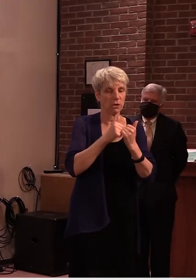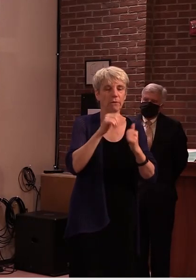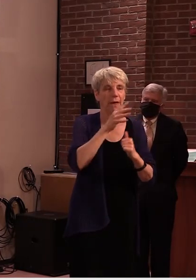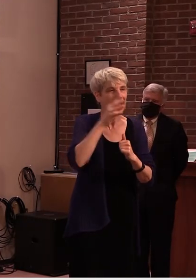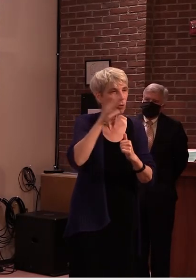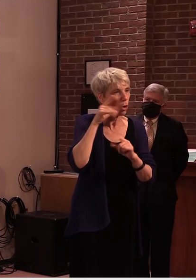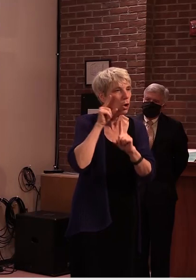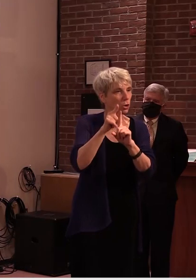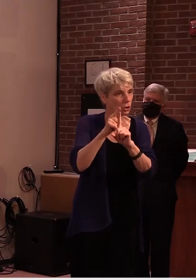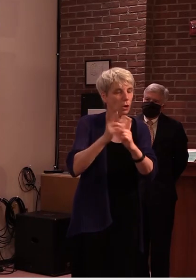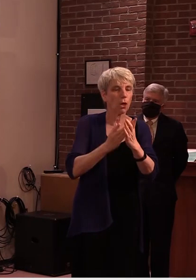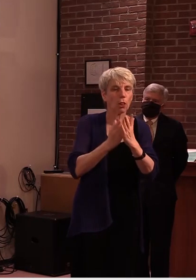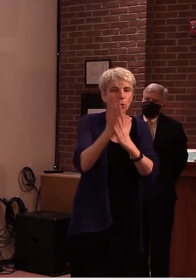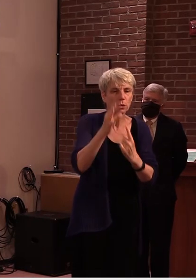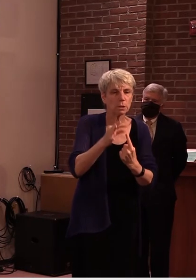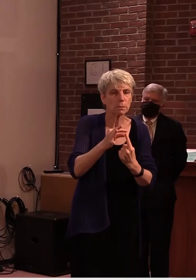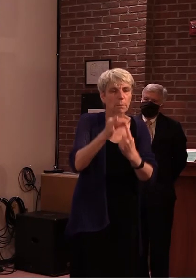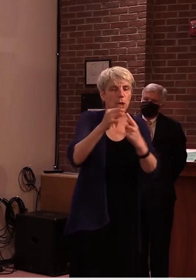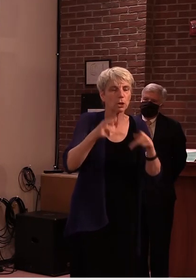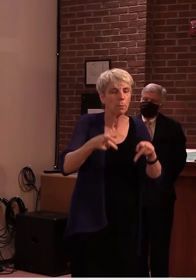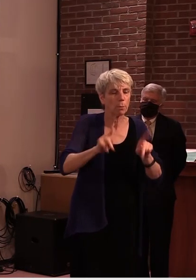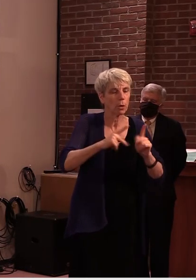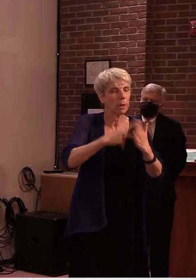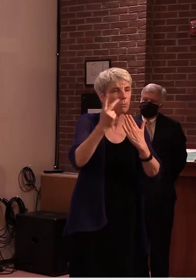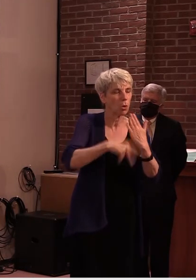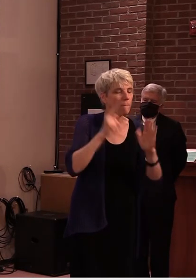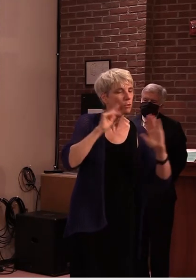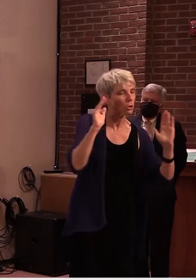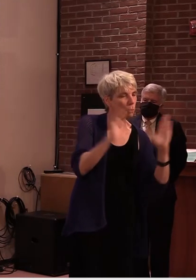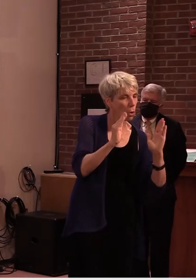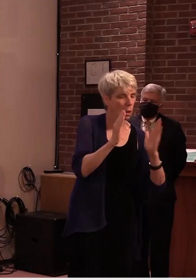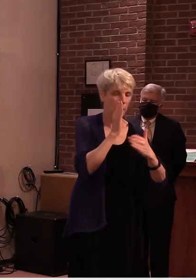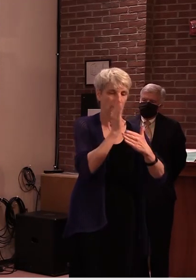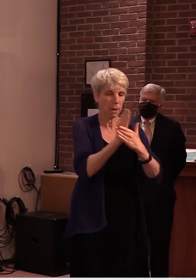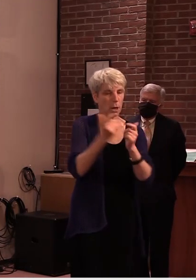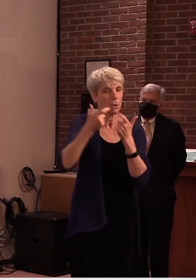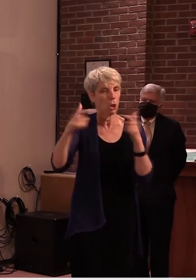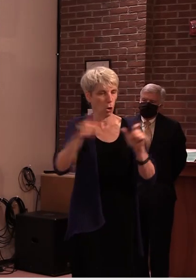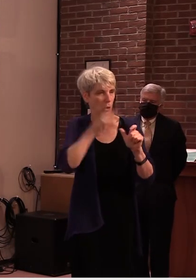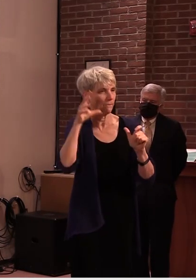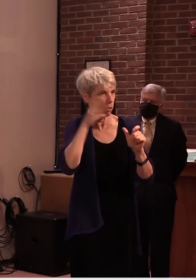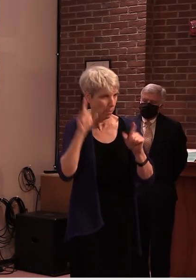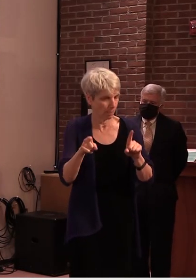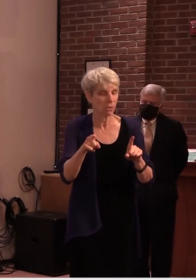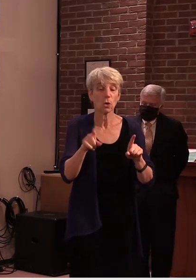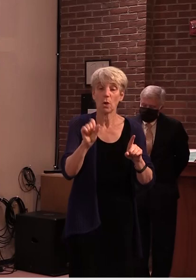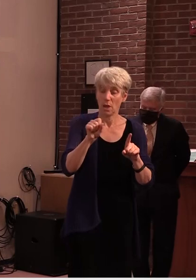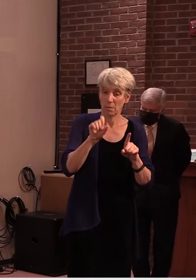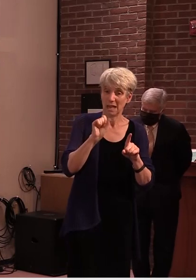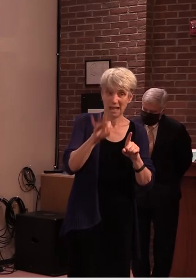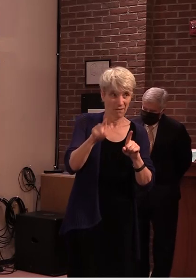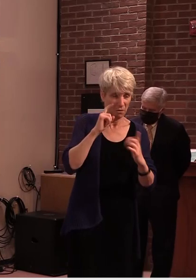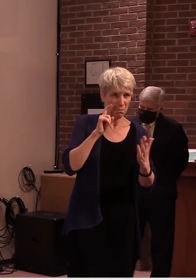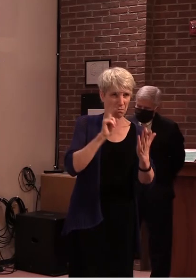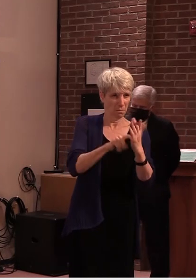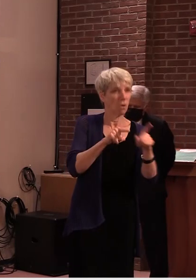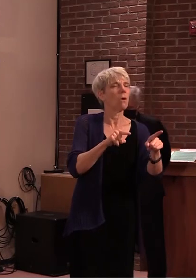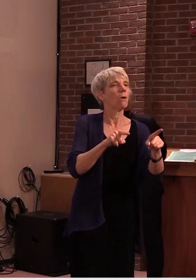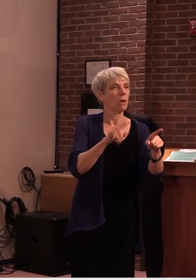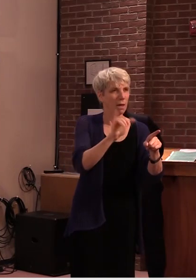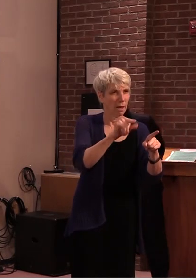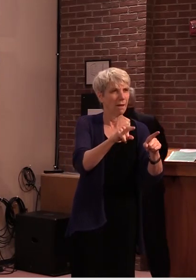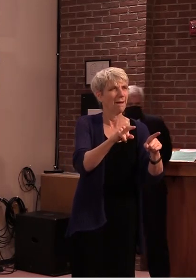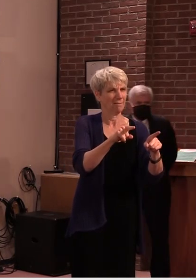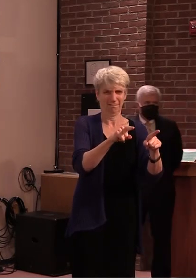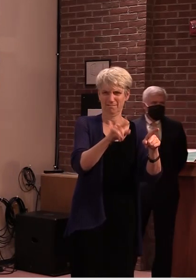medium and large farm operating permit programs um so absolutely if you're seeing locations where there are buffers that